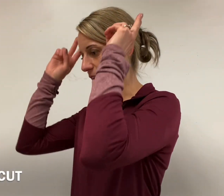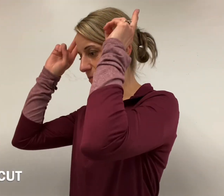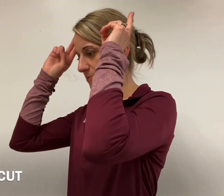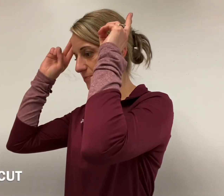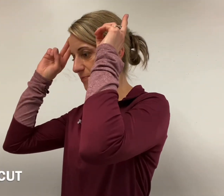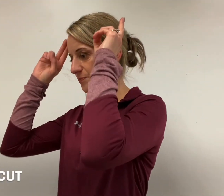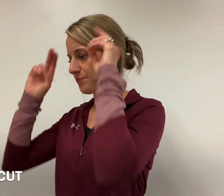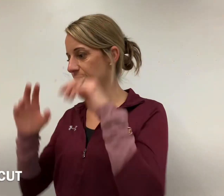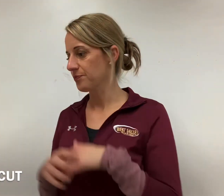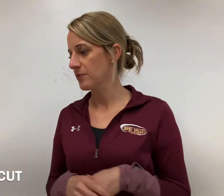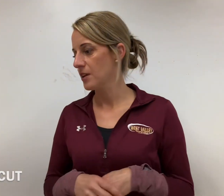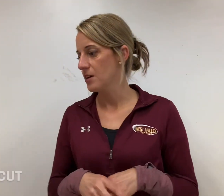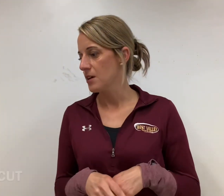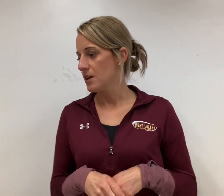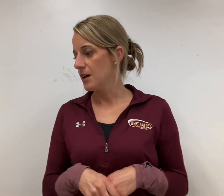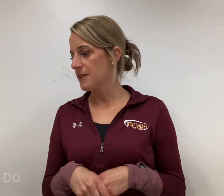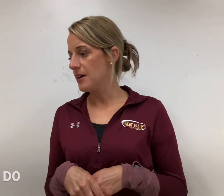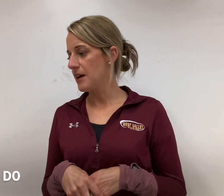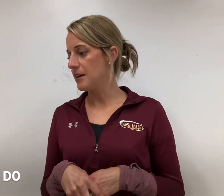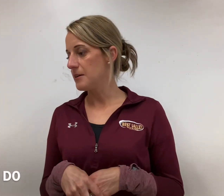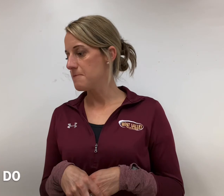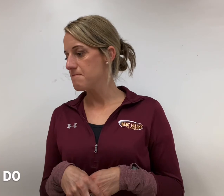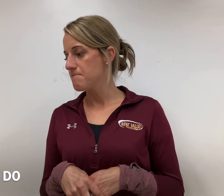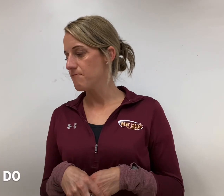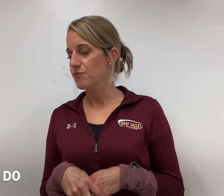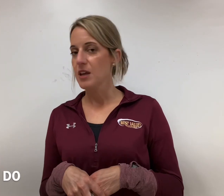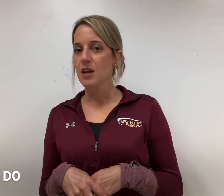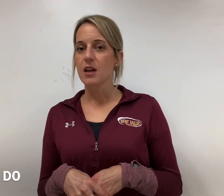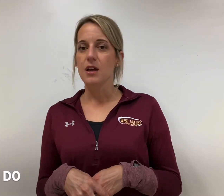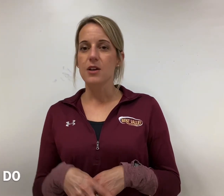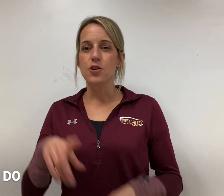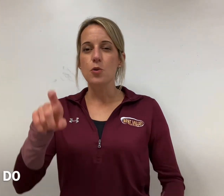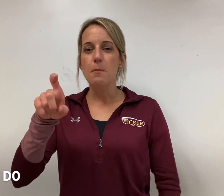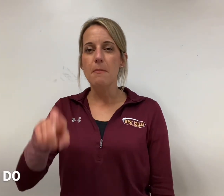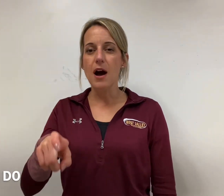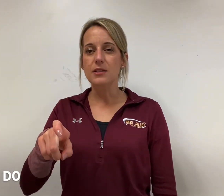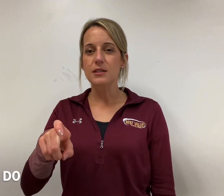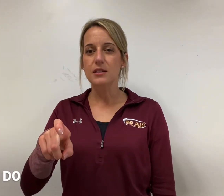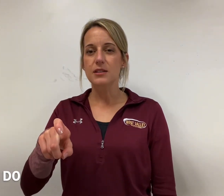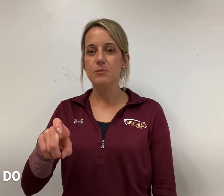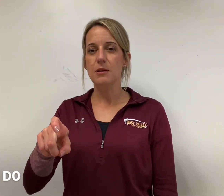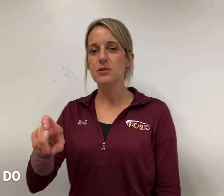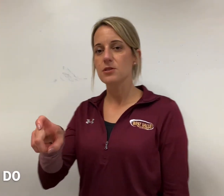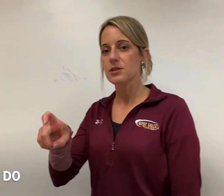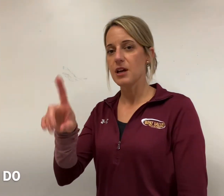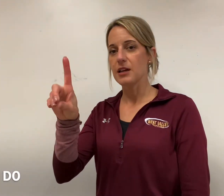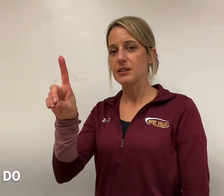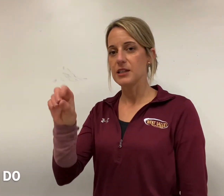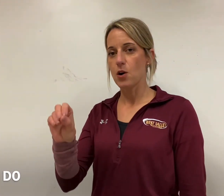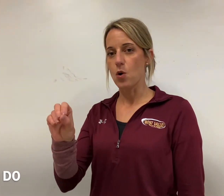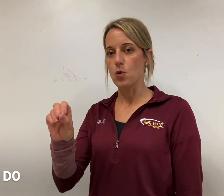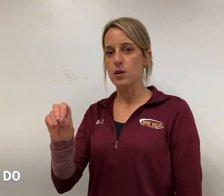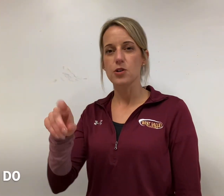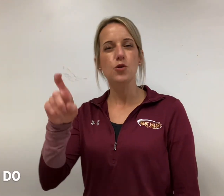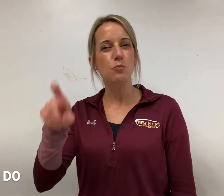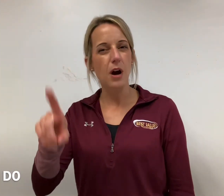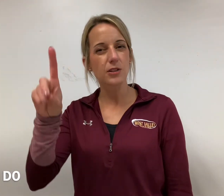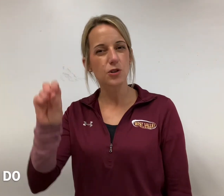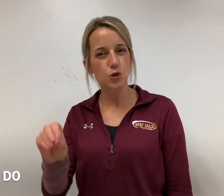and then you must and sometimes they'll sign do you must do